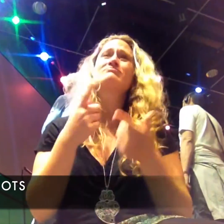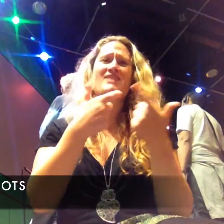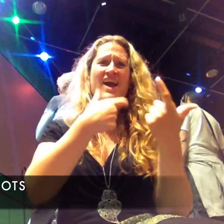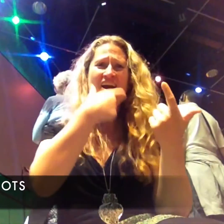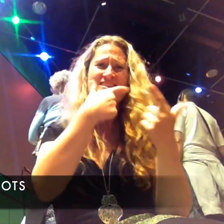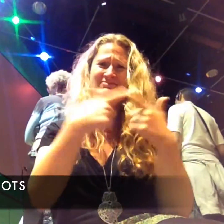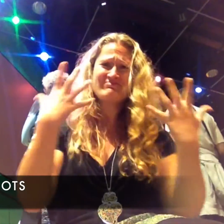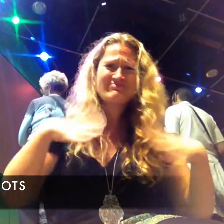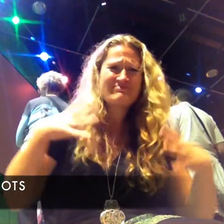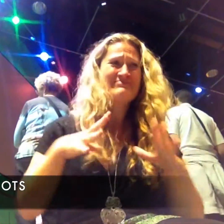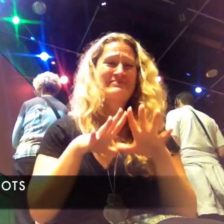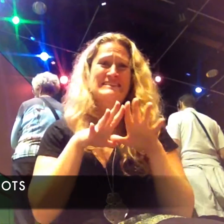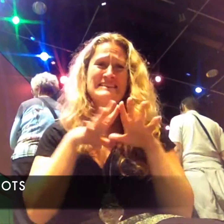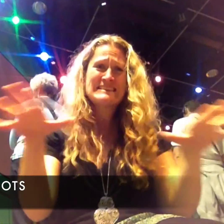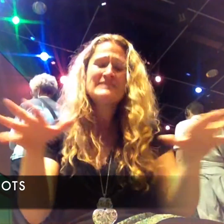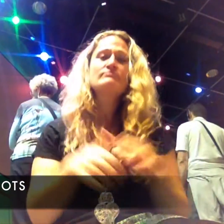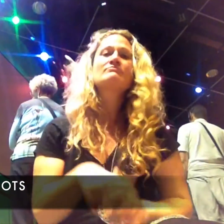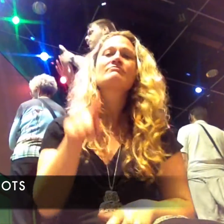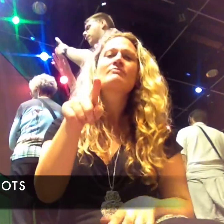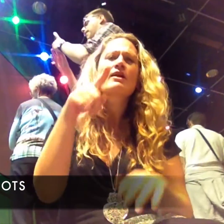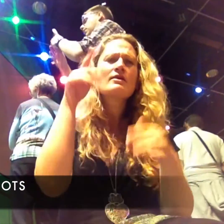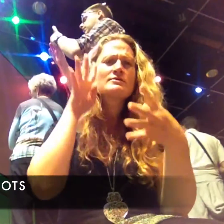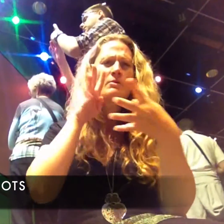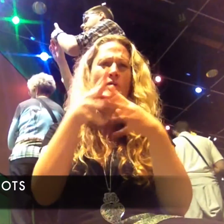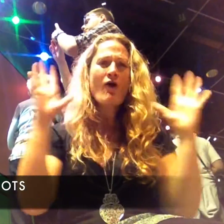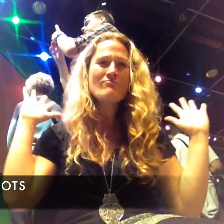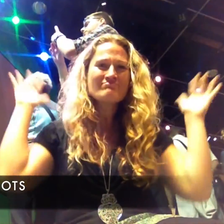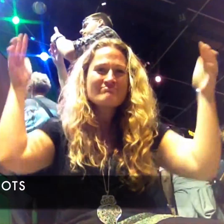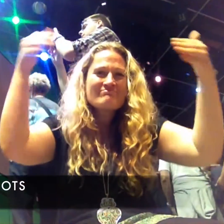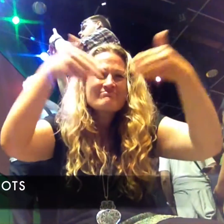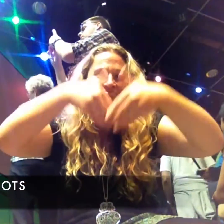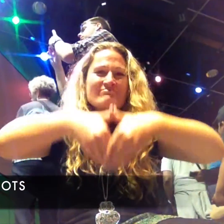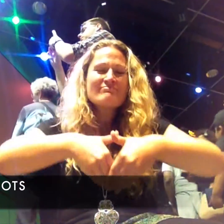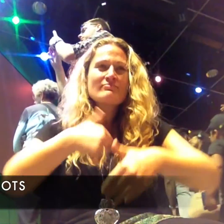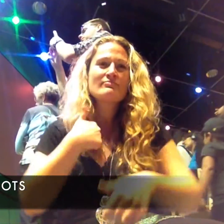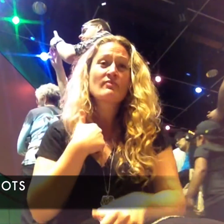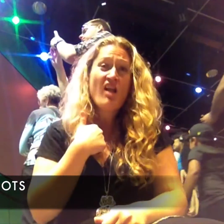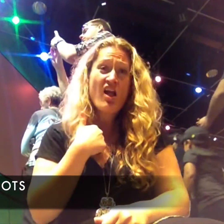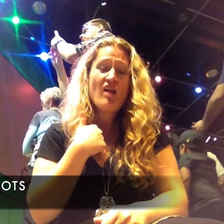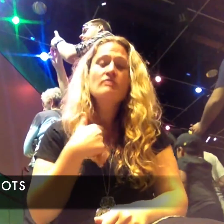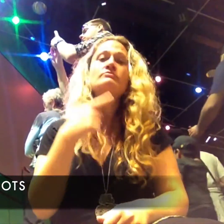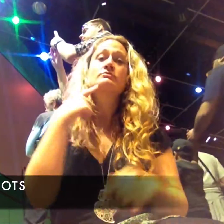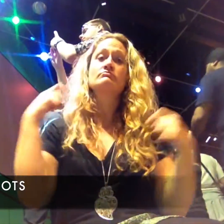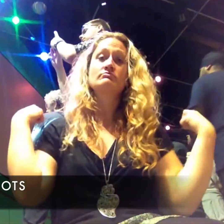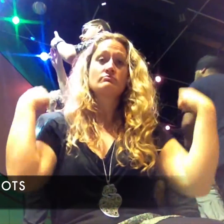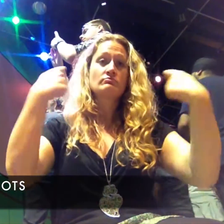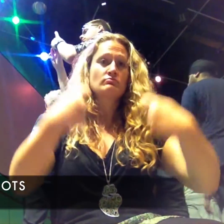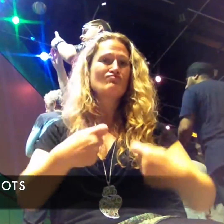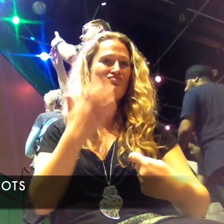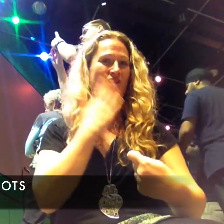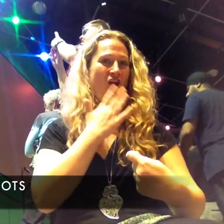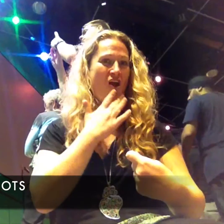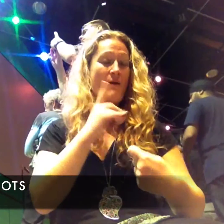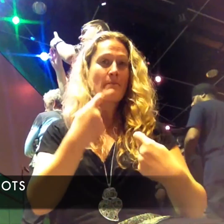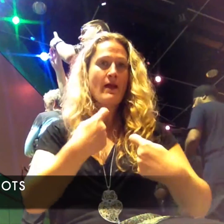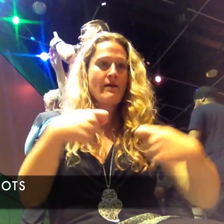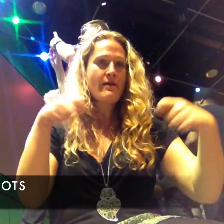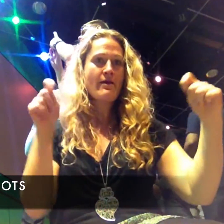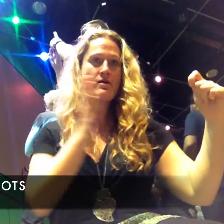What is the ball? I think it's all right. We have to take it off.